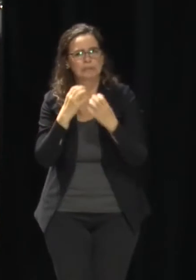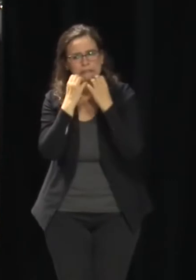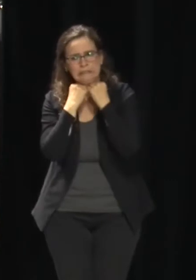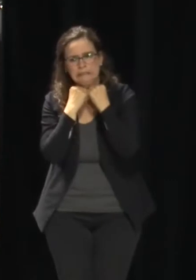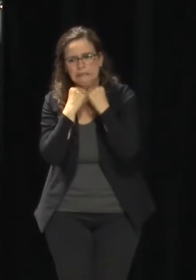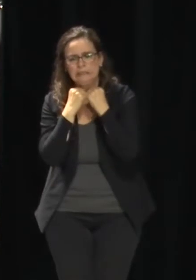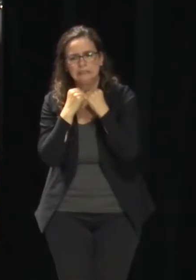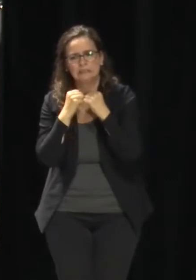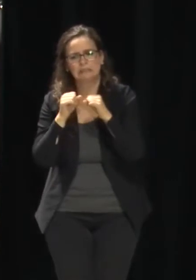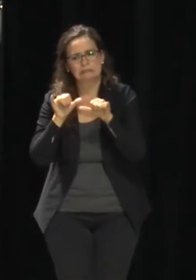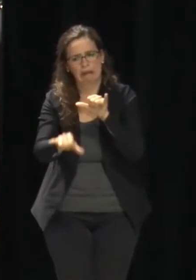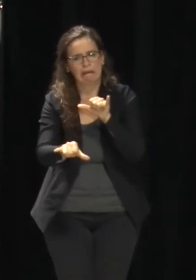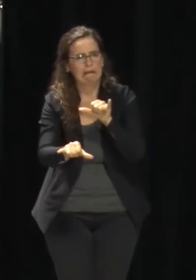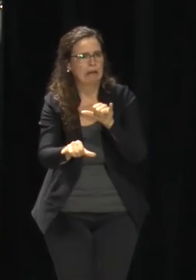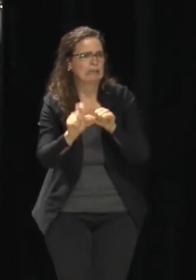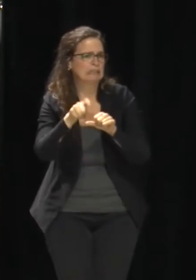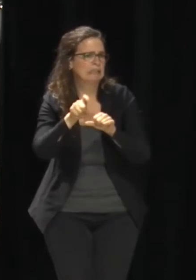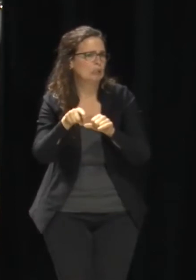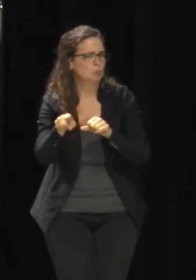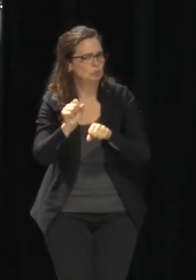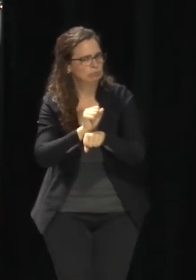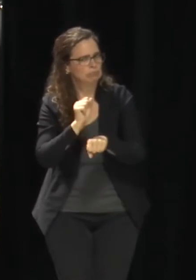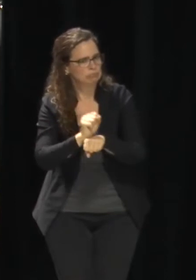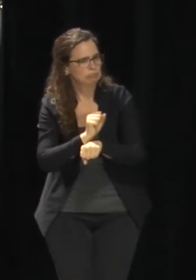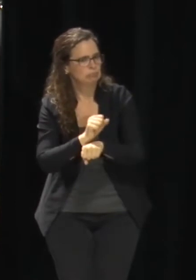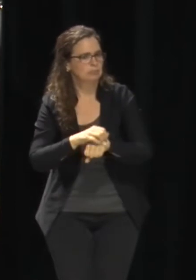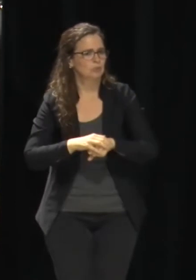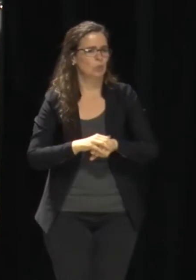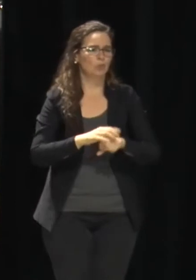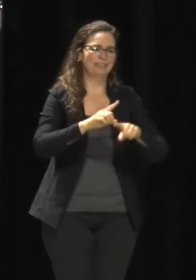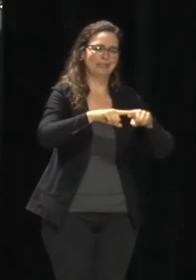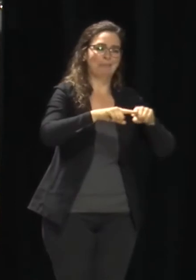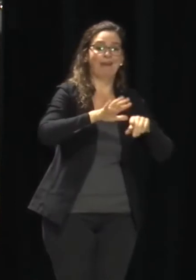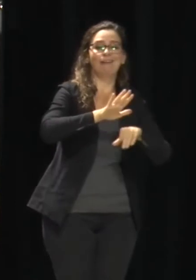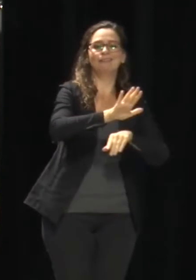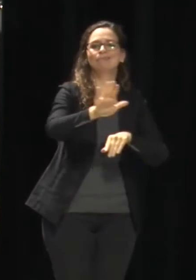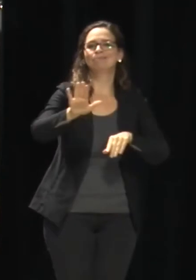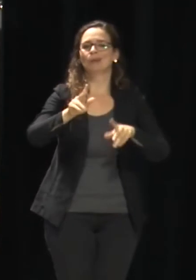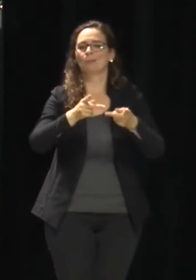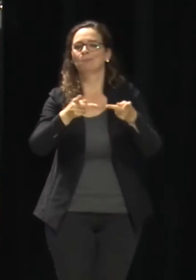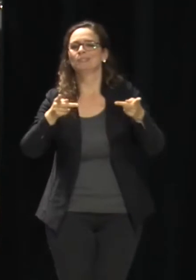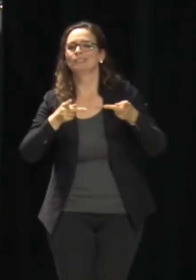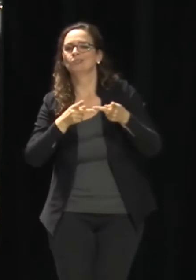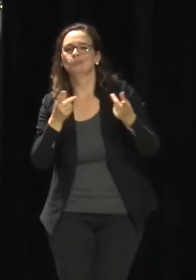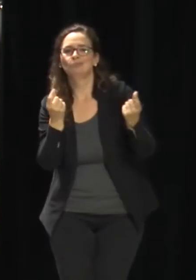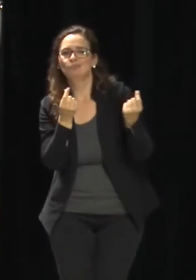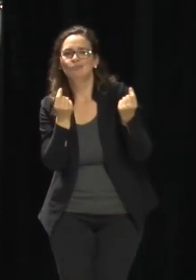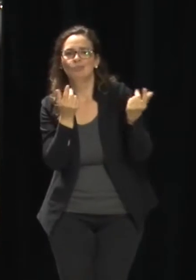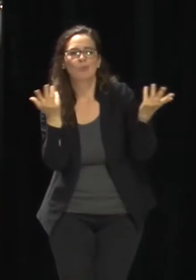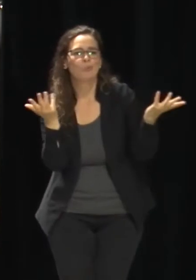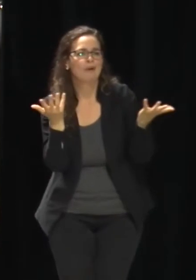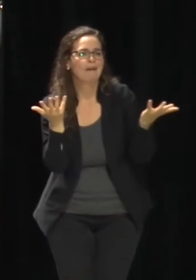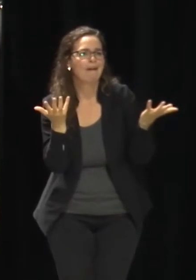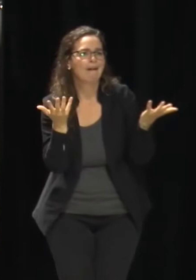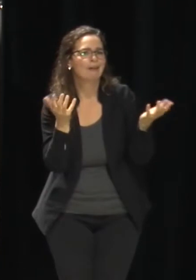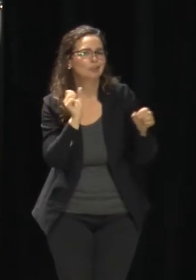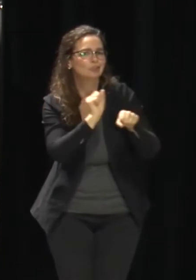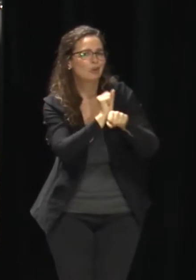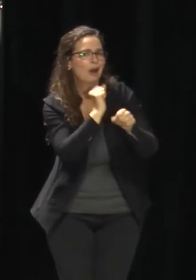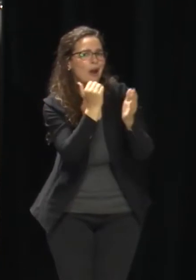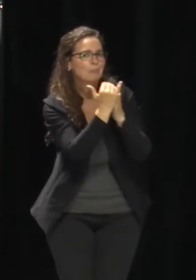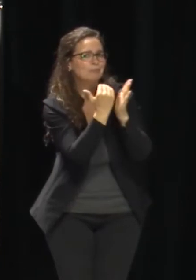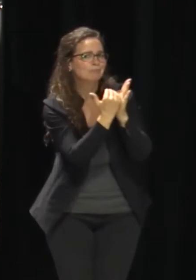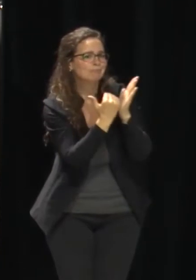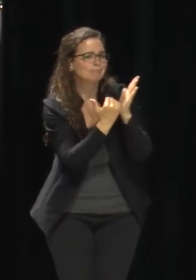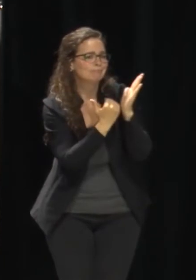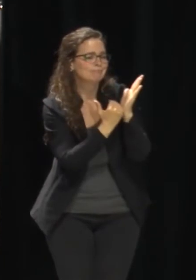who – what the person does. And do we have the ability to make up that work now at this point? How